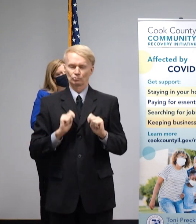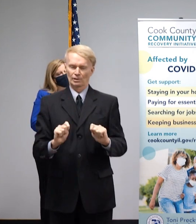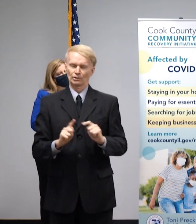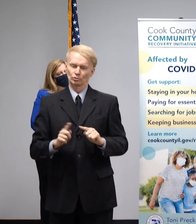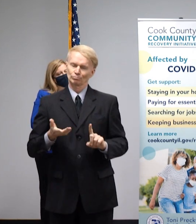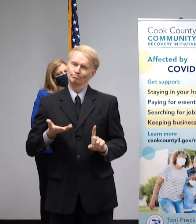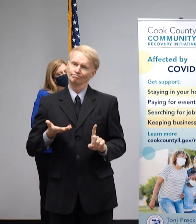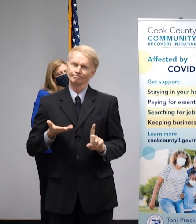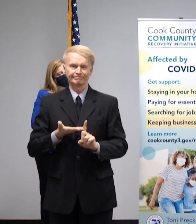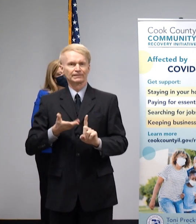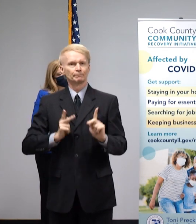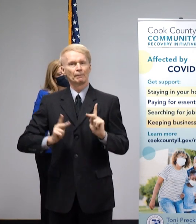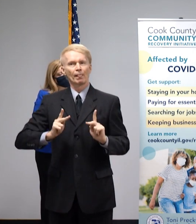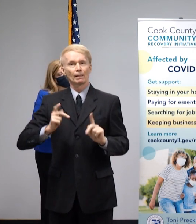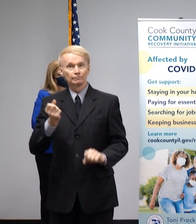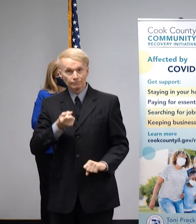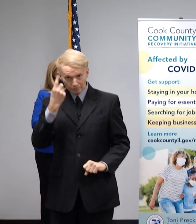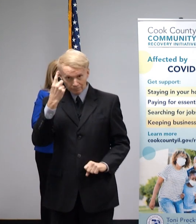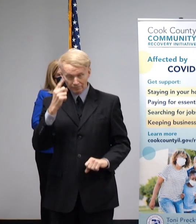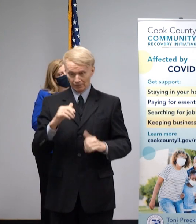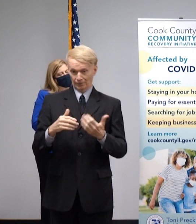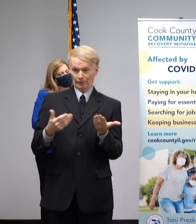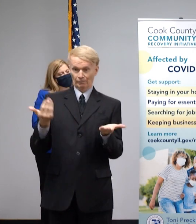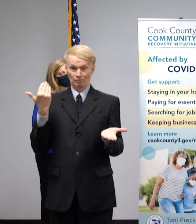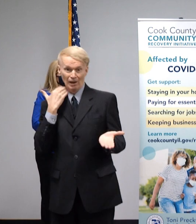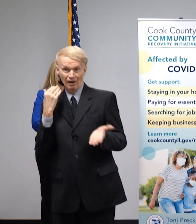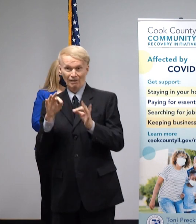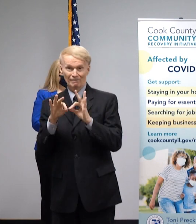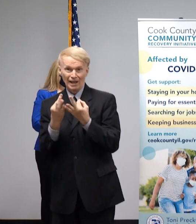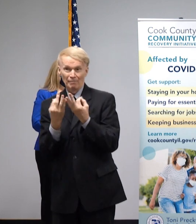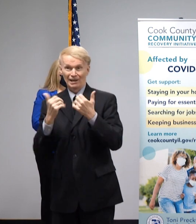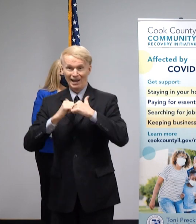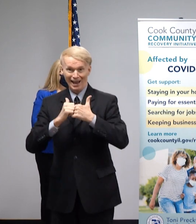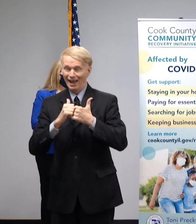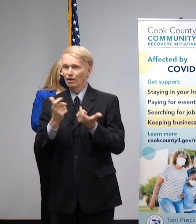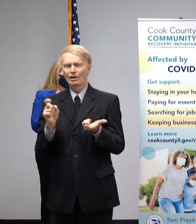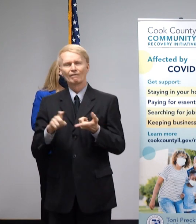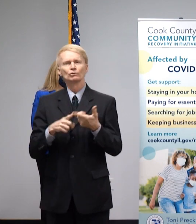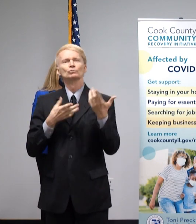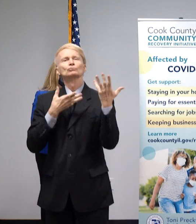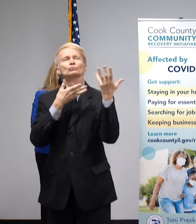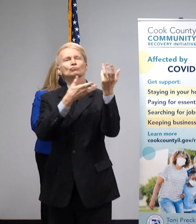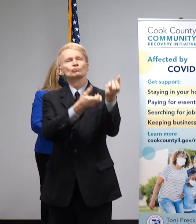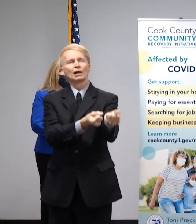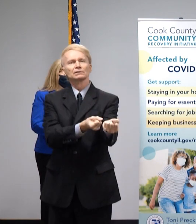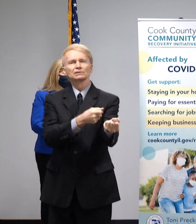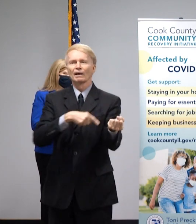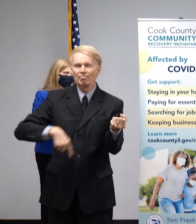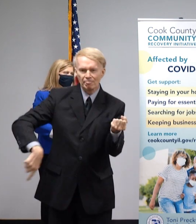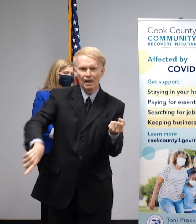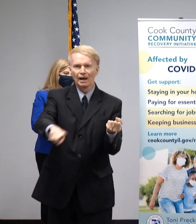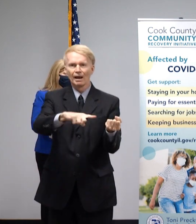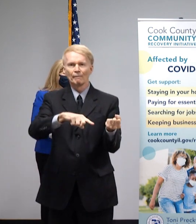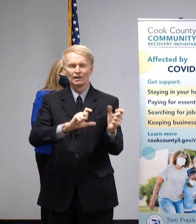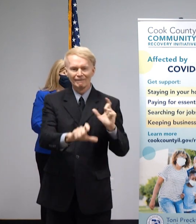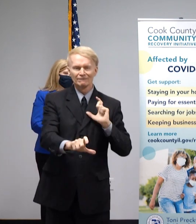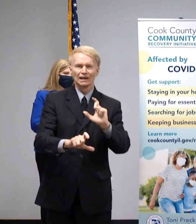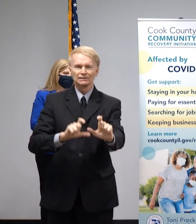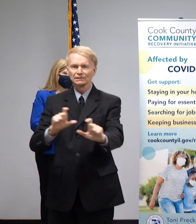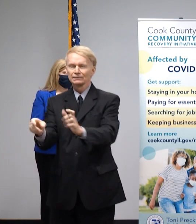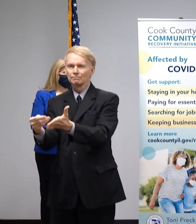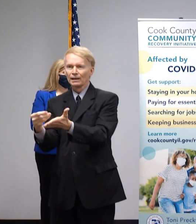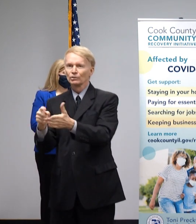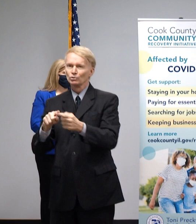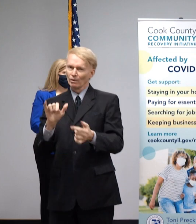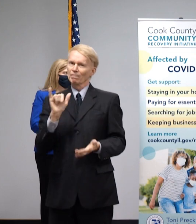realize that the best way to eliminate poverty and to support families is by trusting directly in them and investing cash in their